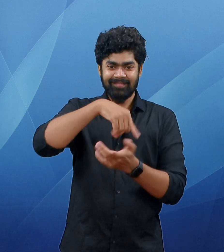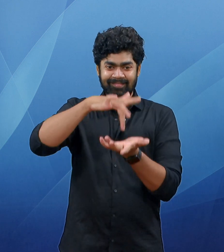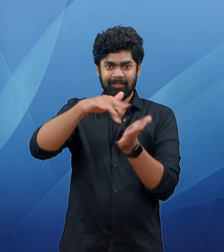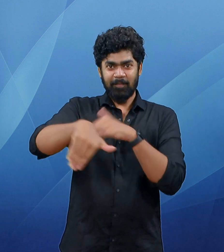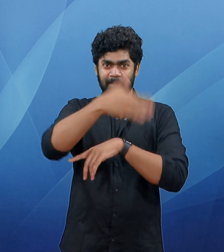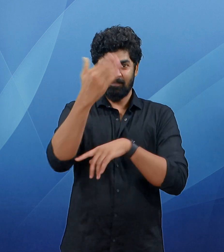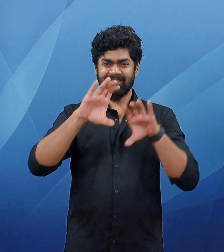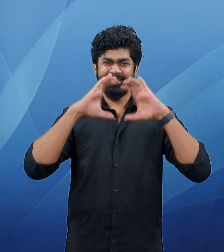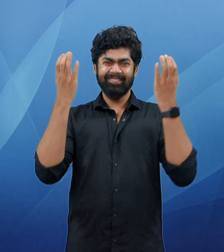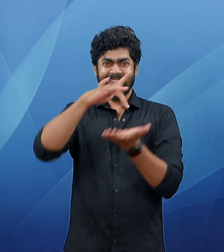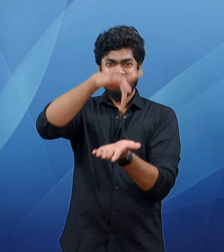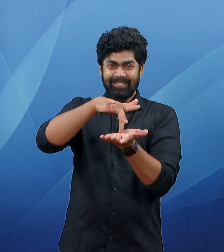festival venues. KSRTC Swift.